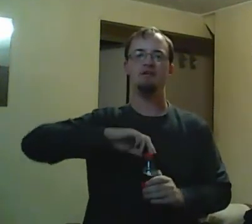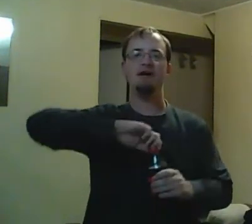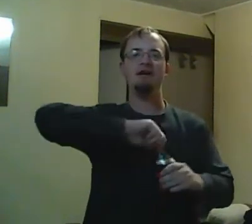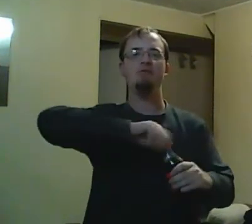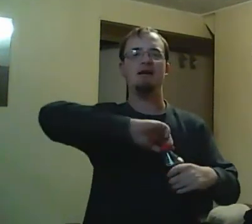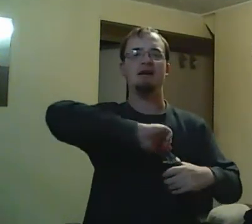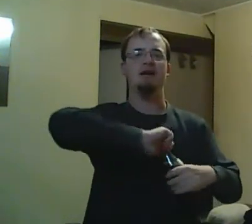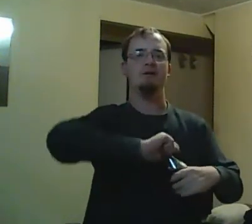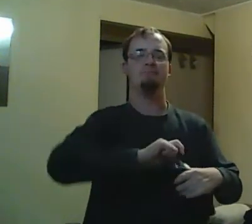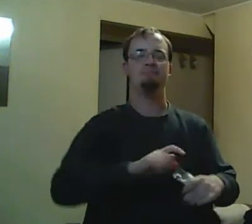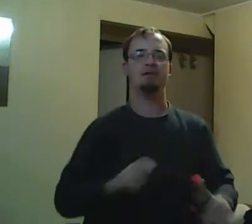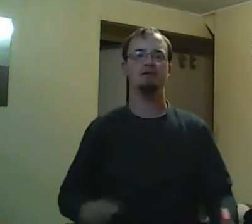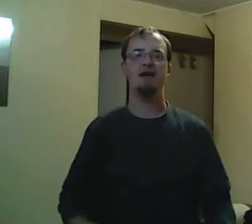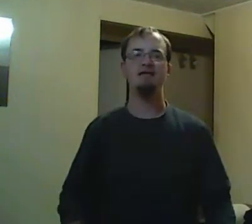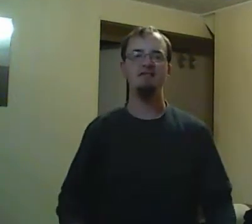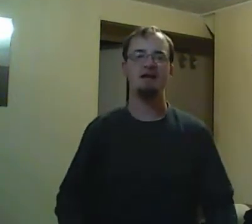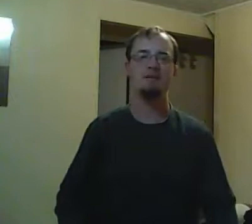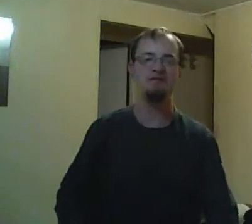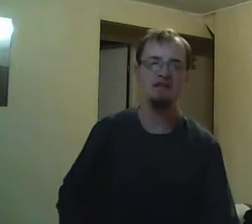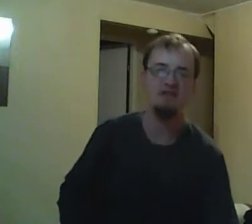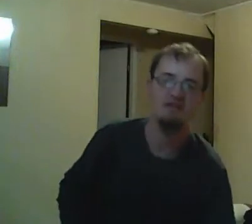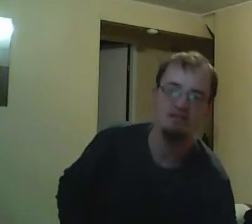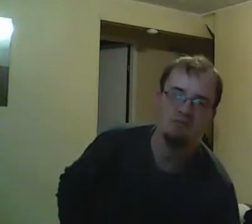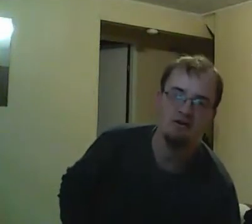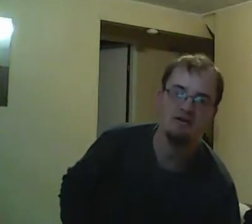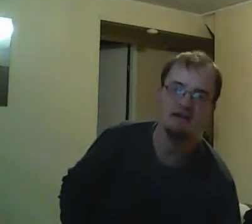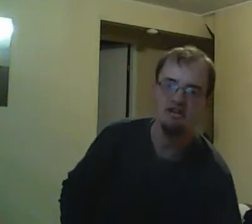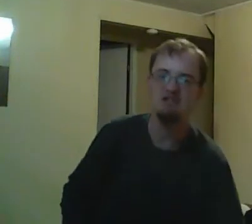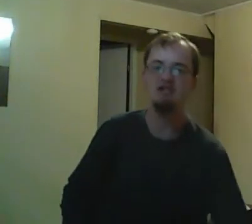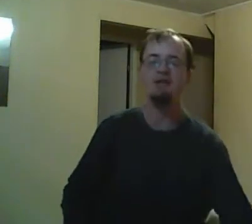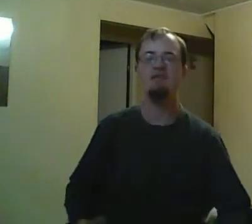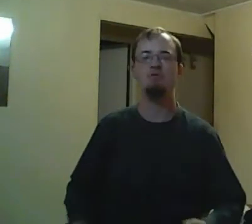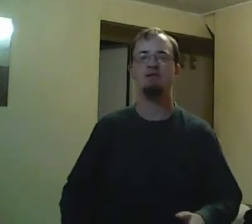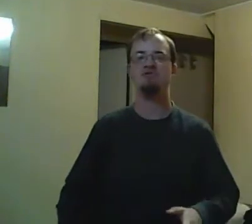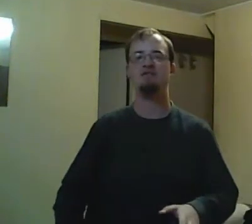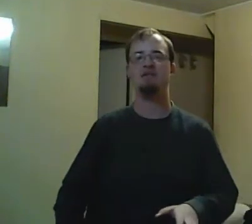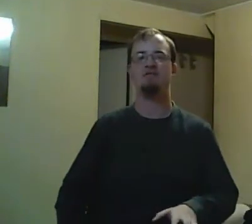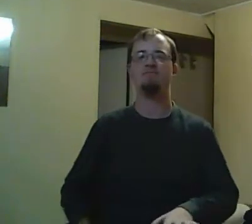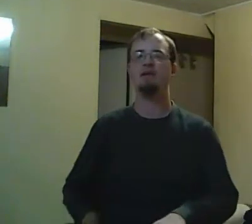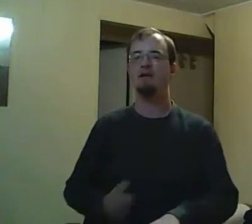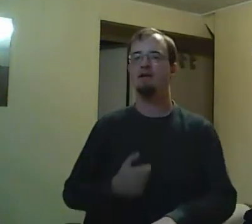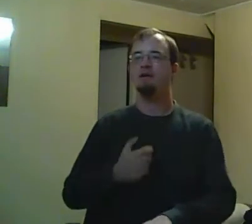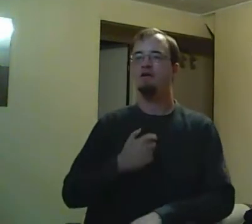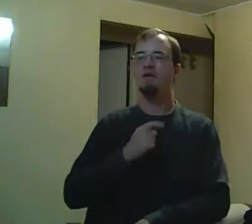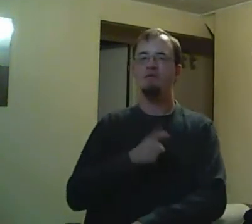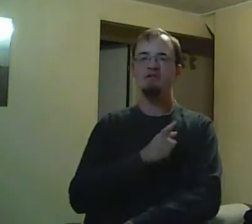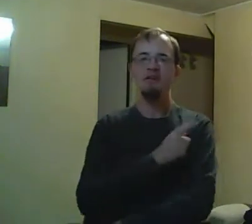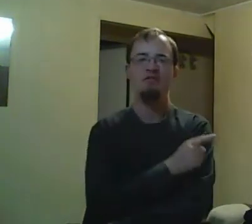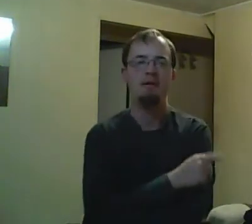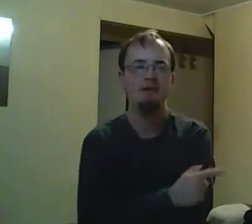It's imperative that Toby, JT, and Manny be remembered as the only three Durgassians who went to the funeral.